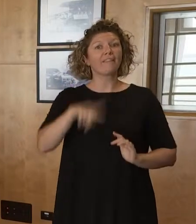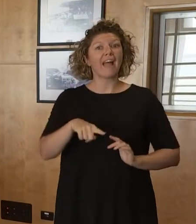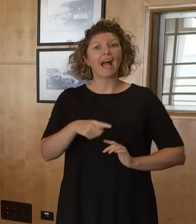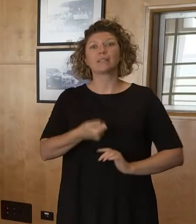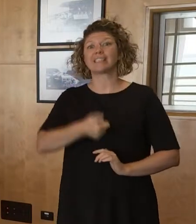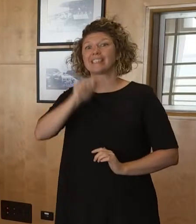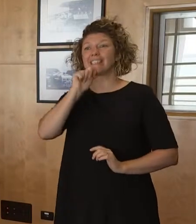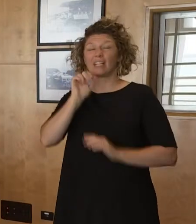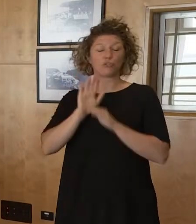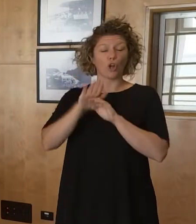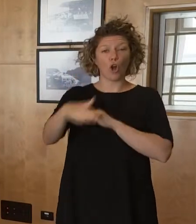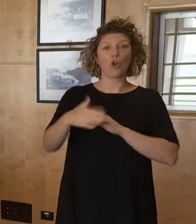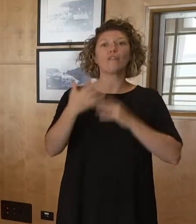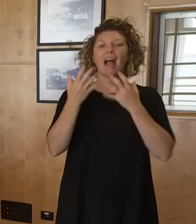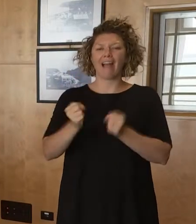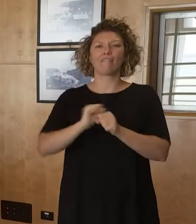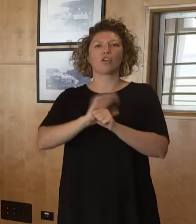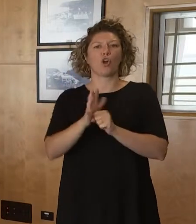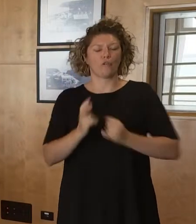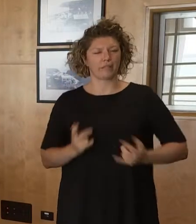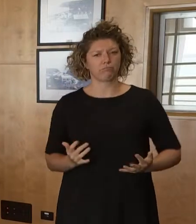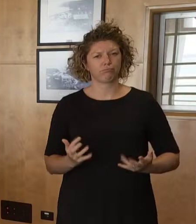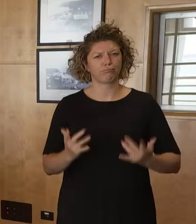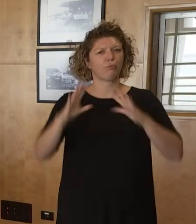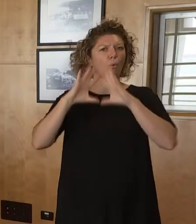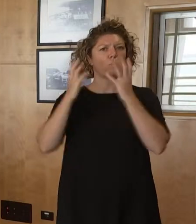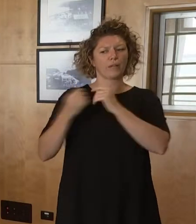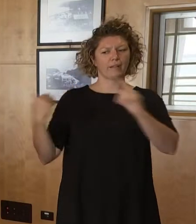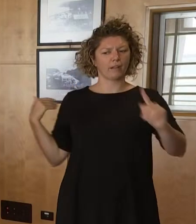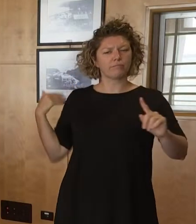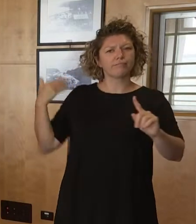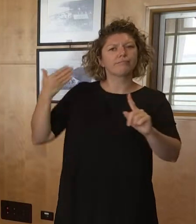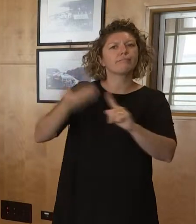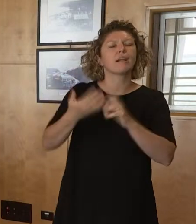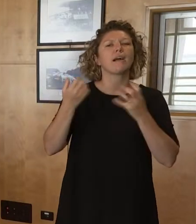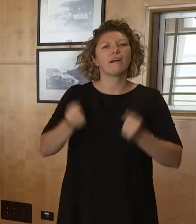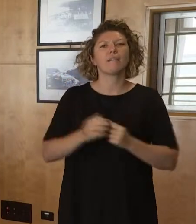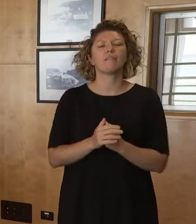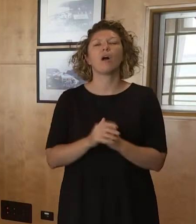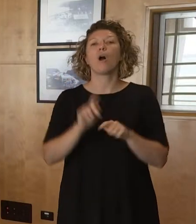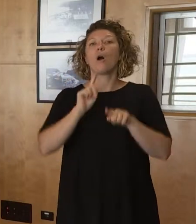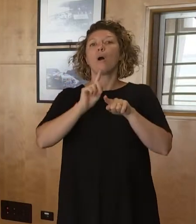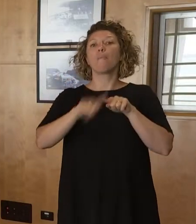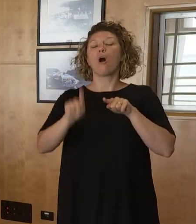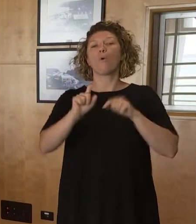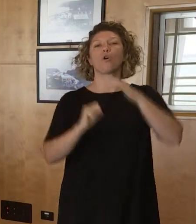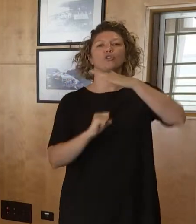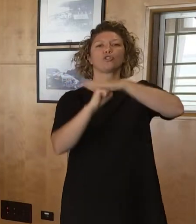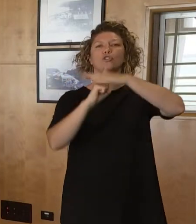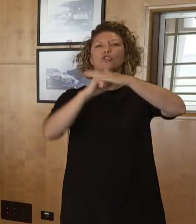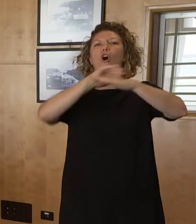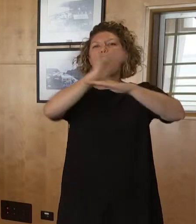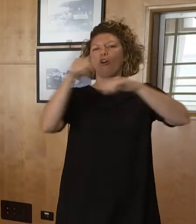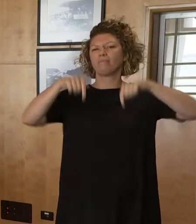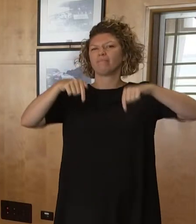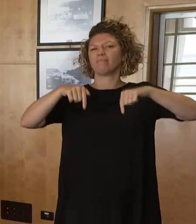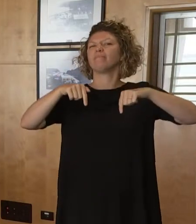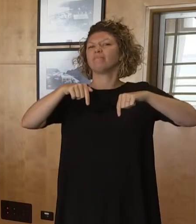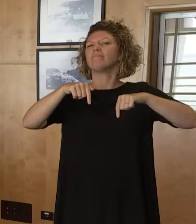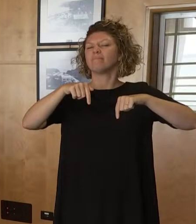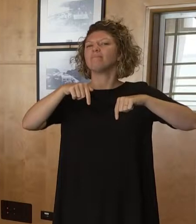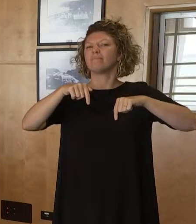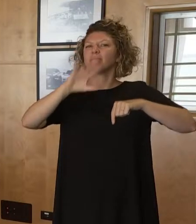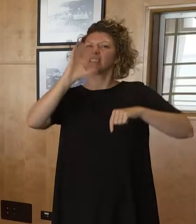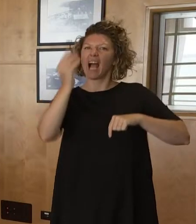cases in the Territory. A significant number of the cases are in the top end. More than half the cases today that were reported are in the top end